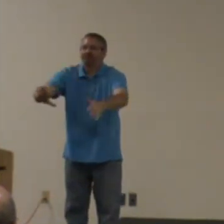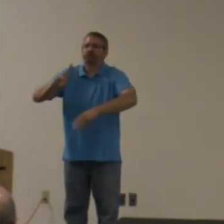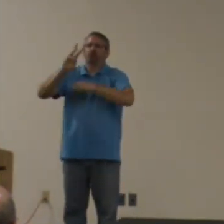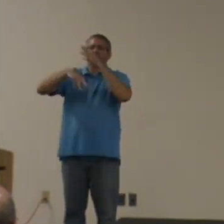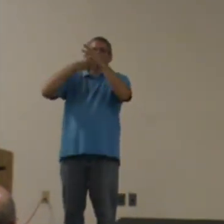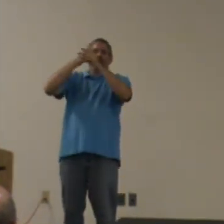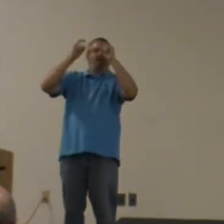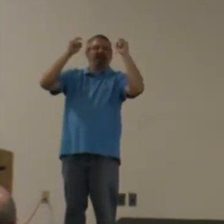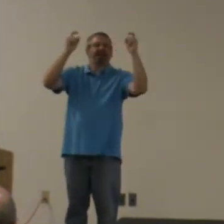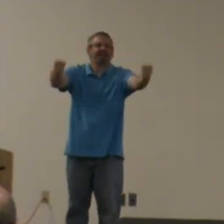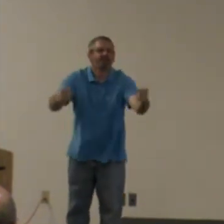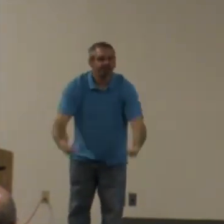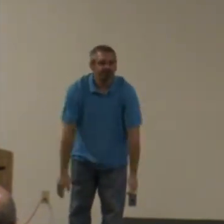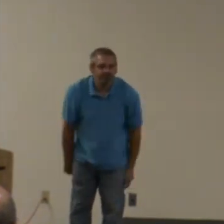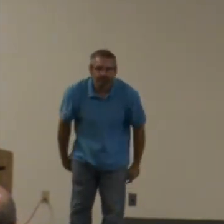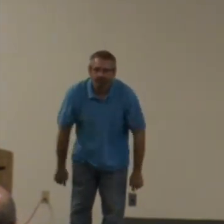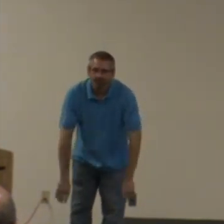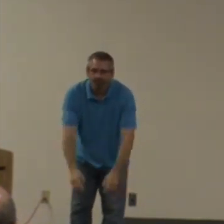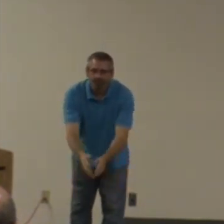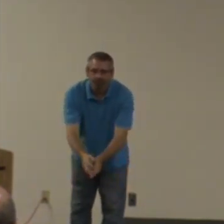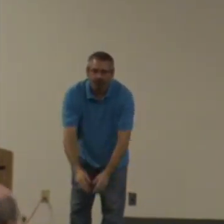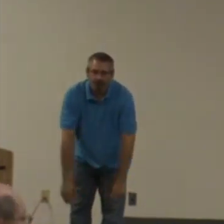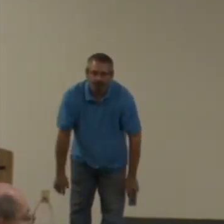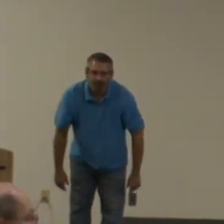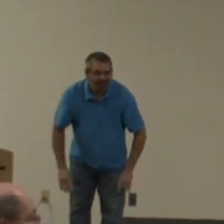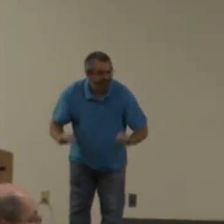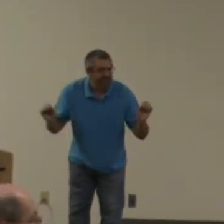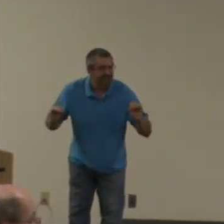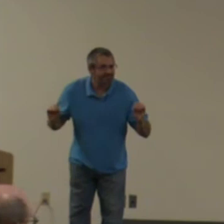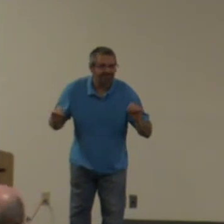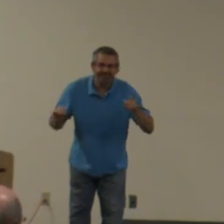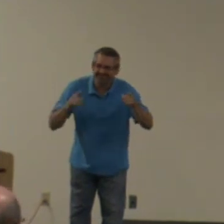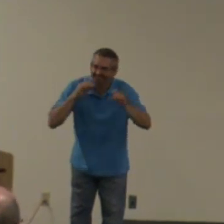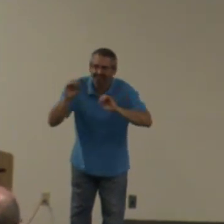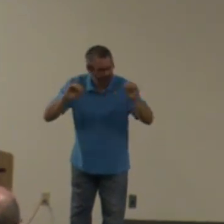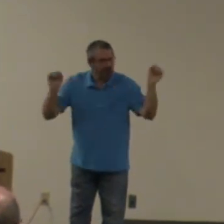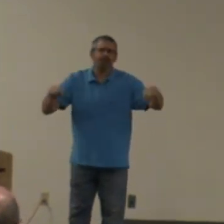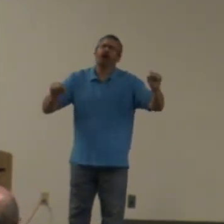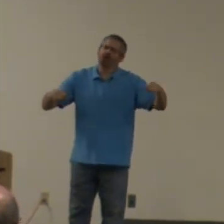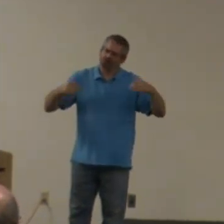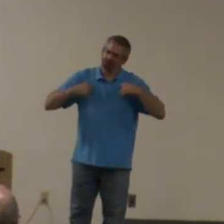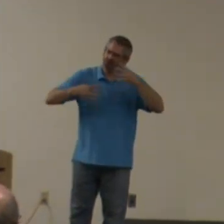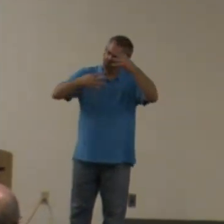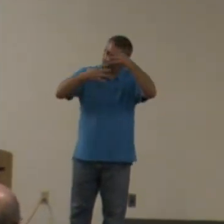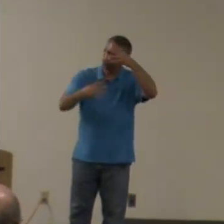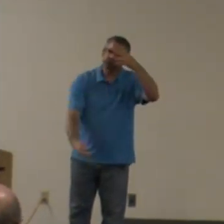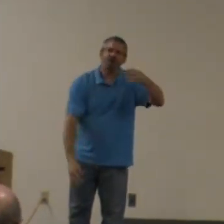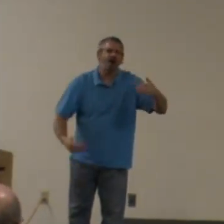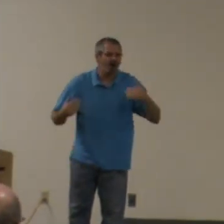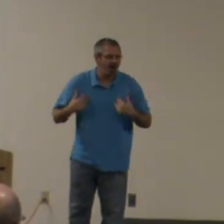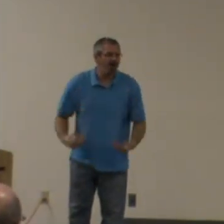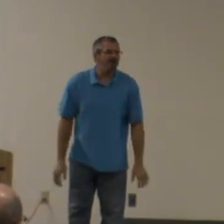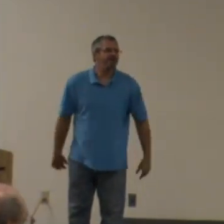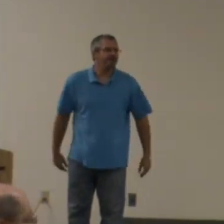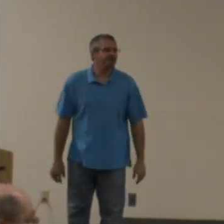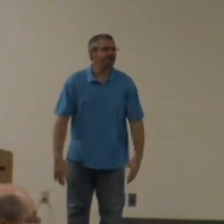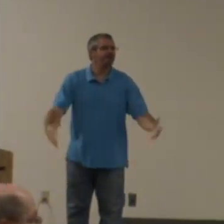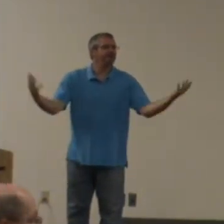pieces does world give us? The world gives us what? Somethings. That's right. And there's the world that